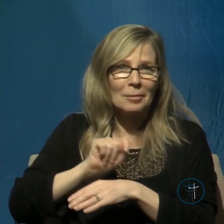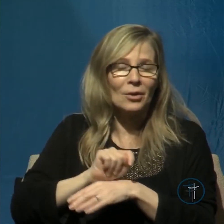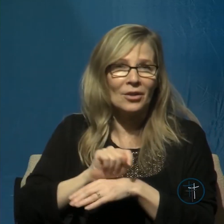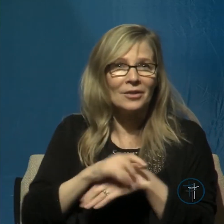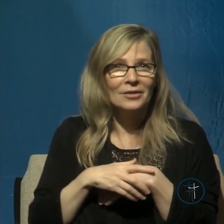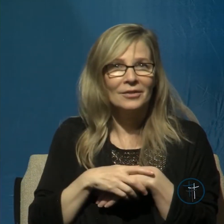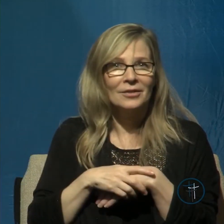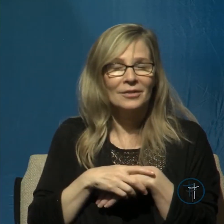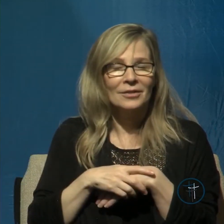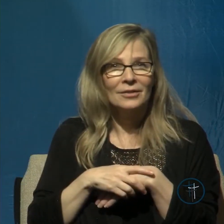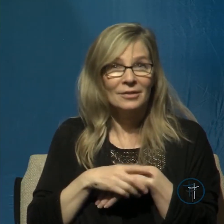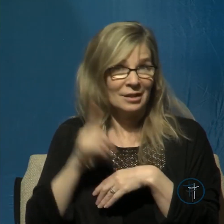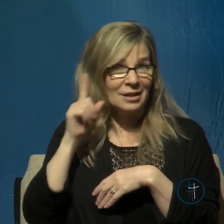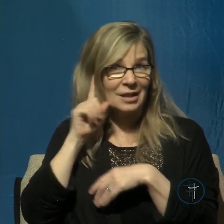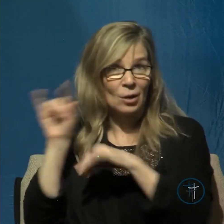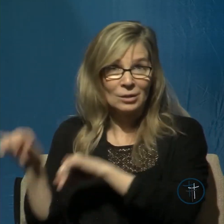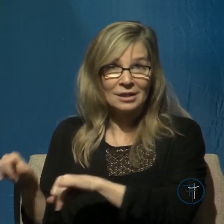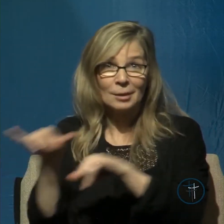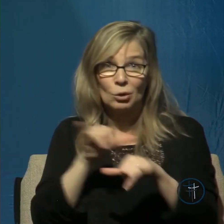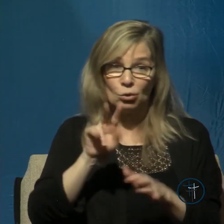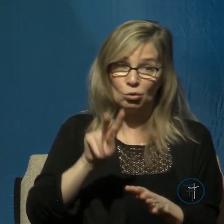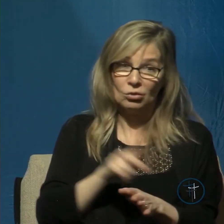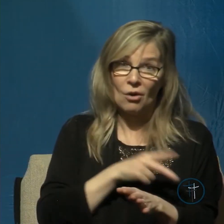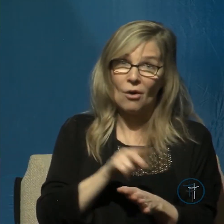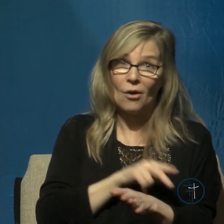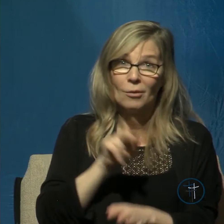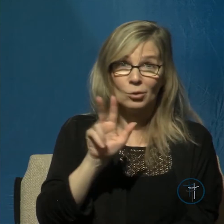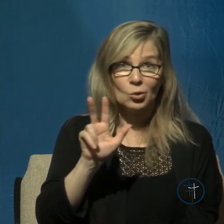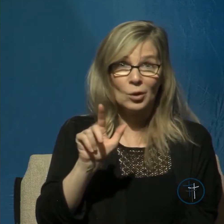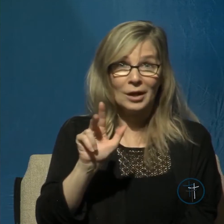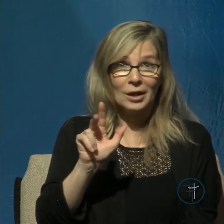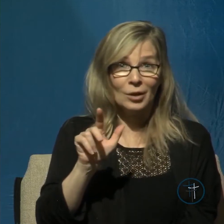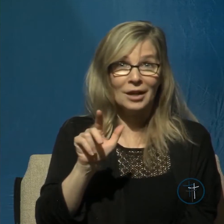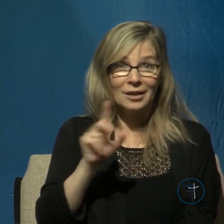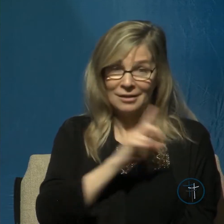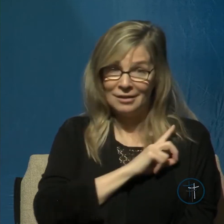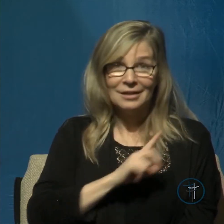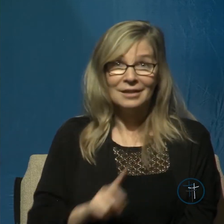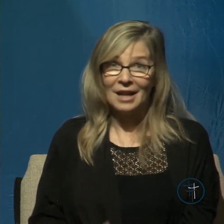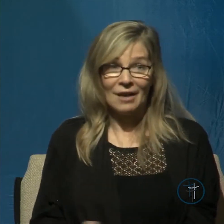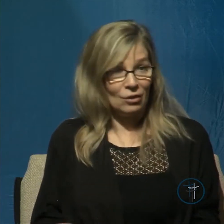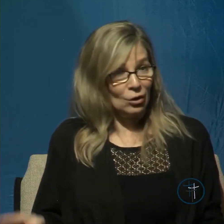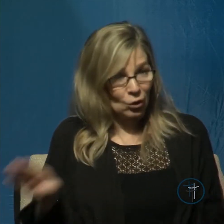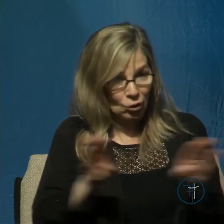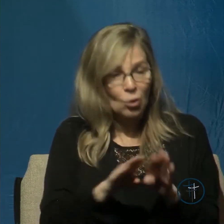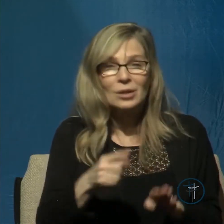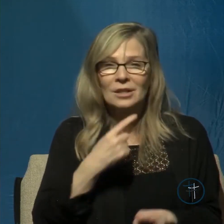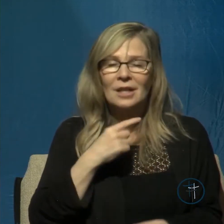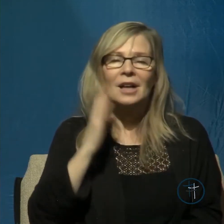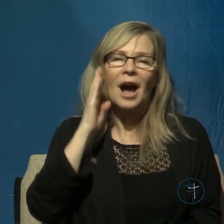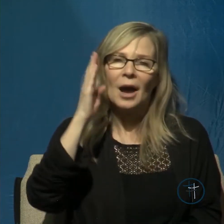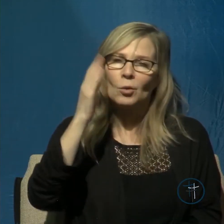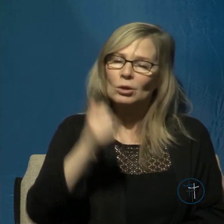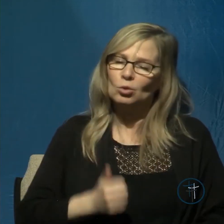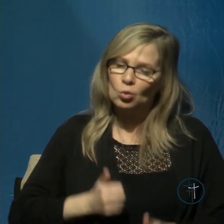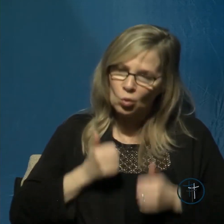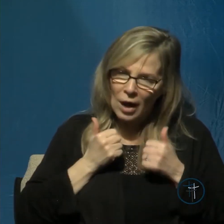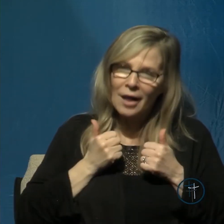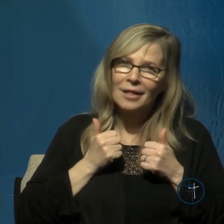to Psalm 23 does it not where David closes that Psalm by saying and I will dwell in the house of the Lord forever but